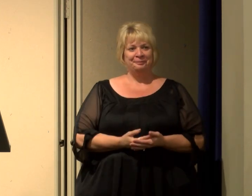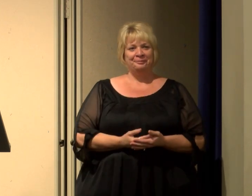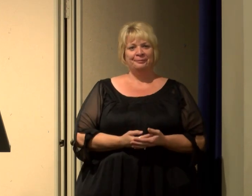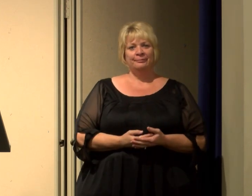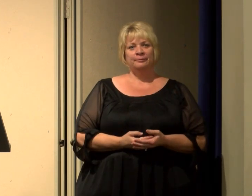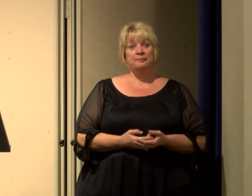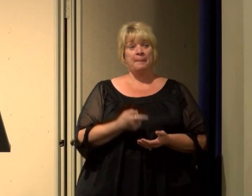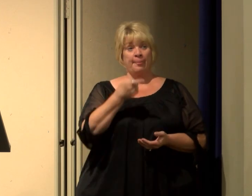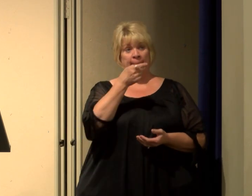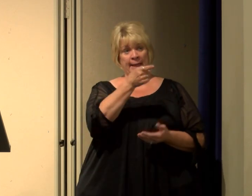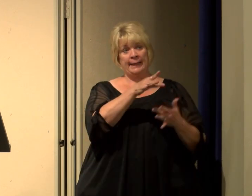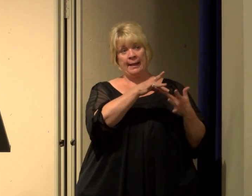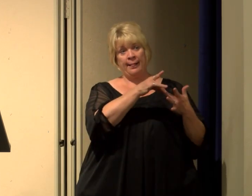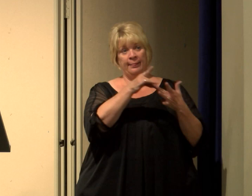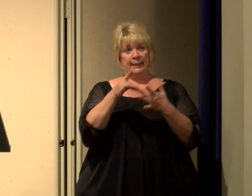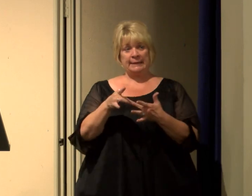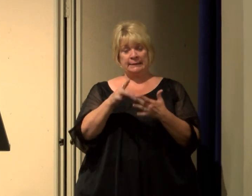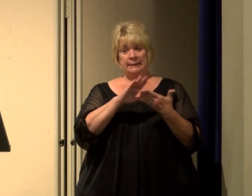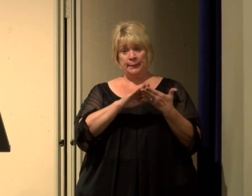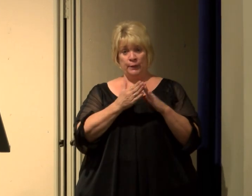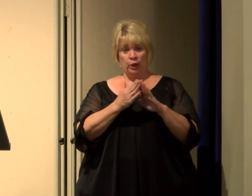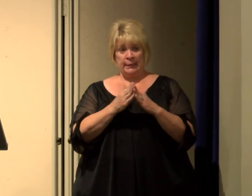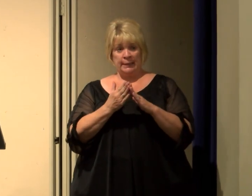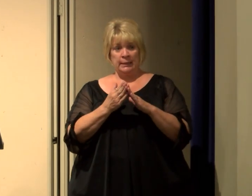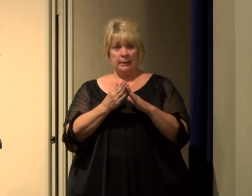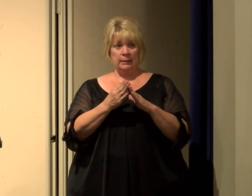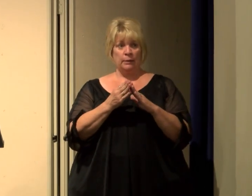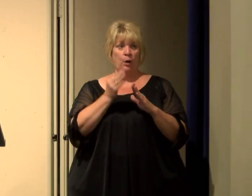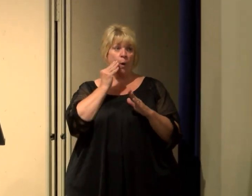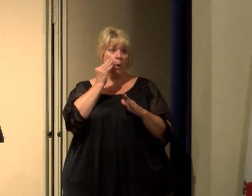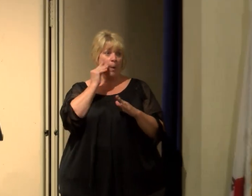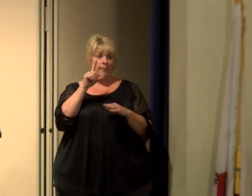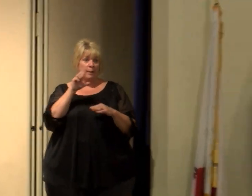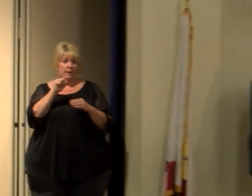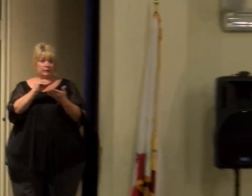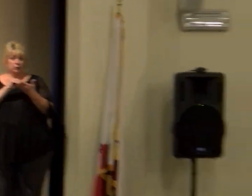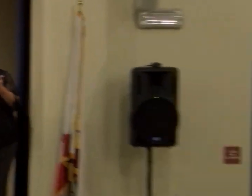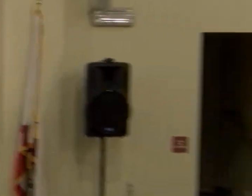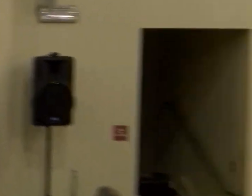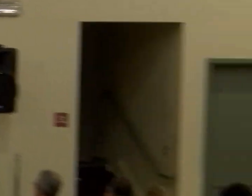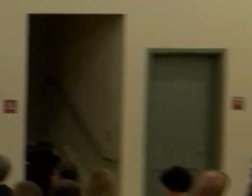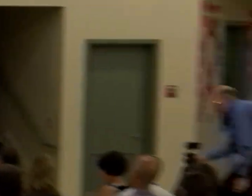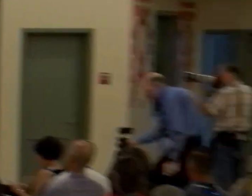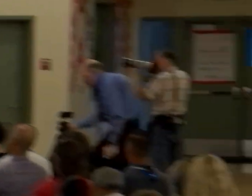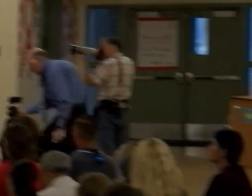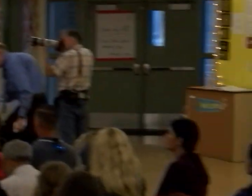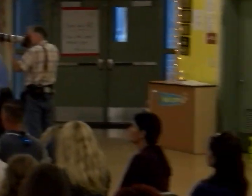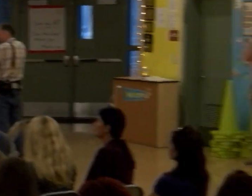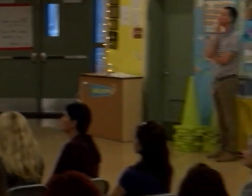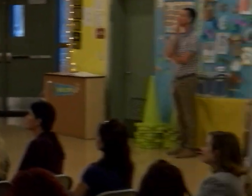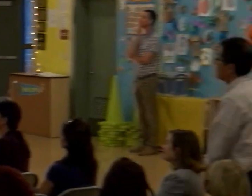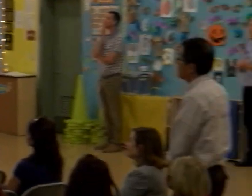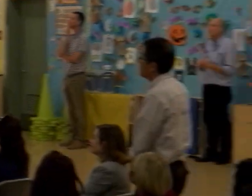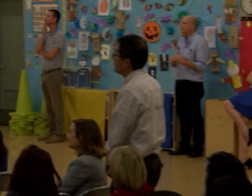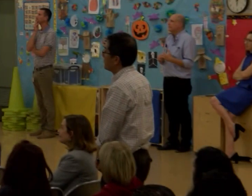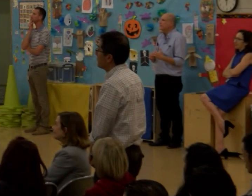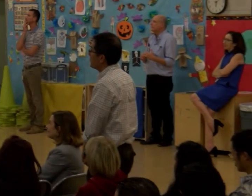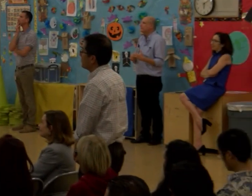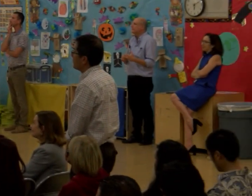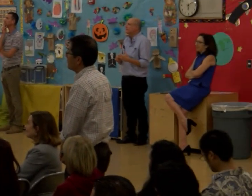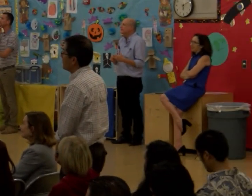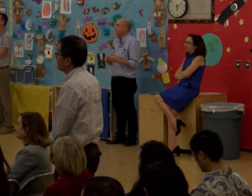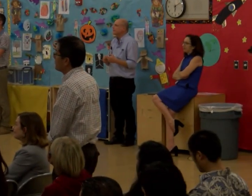Fernando leads a community where the homeless student population has gone from 4% to 30%.